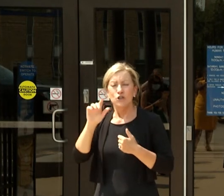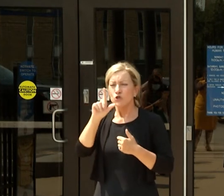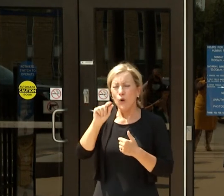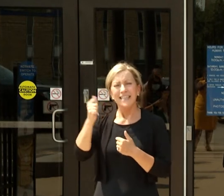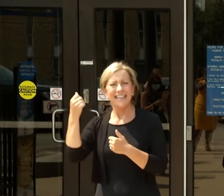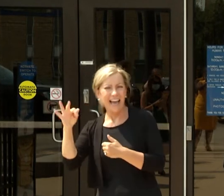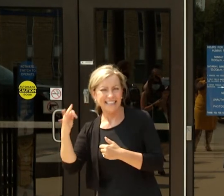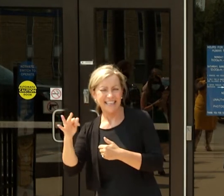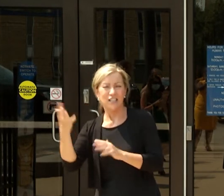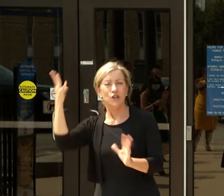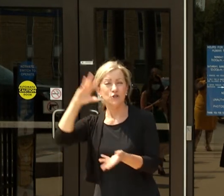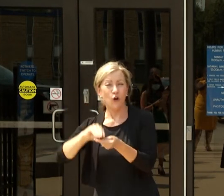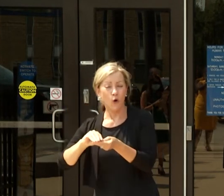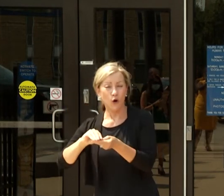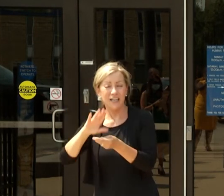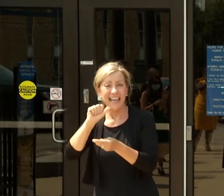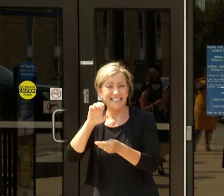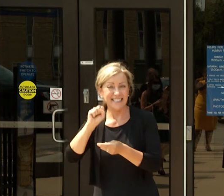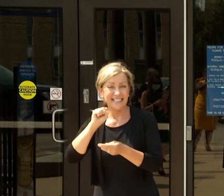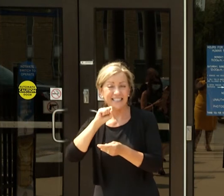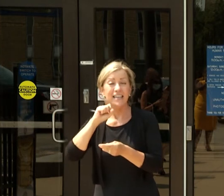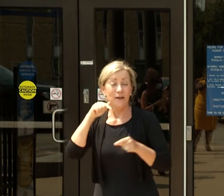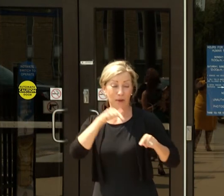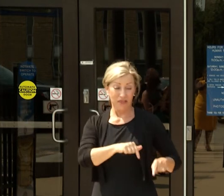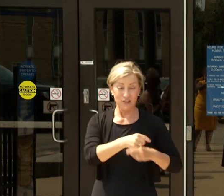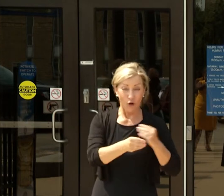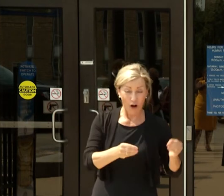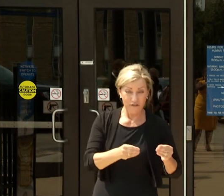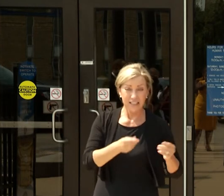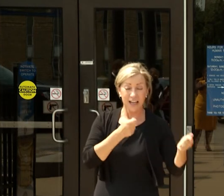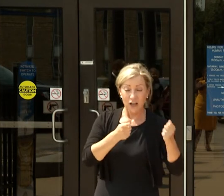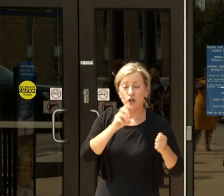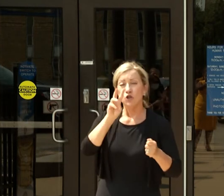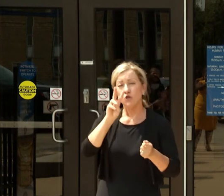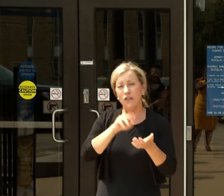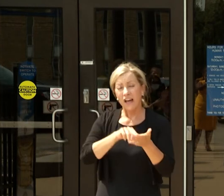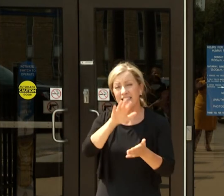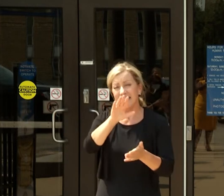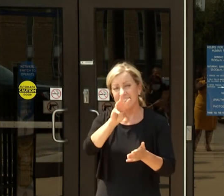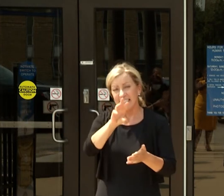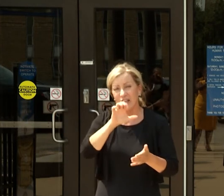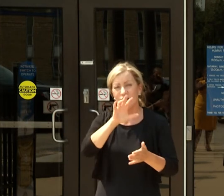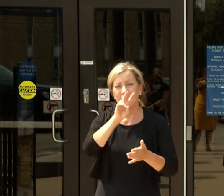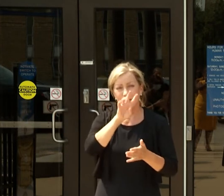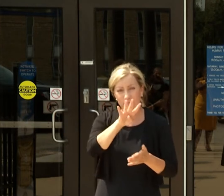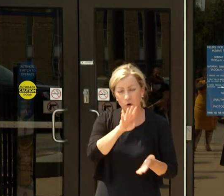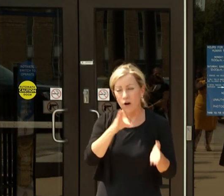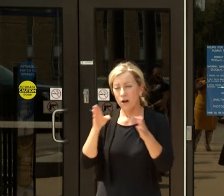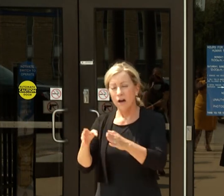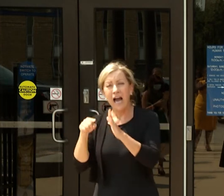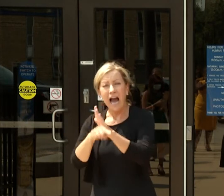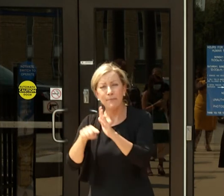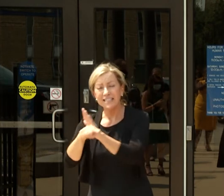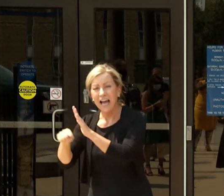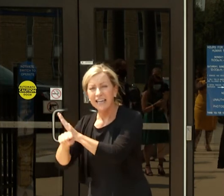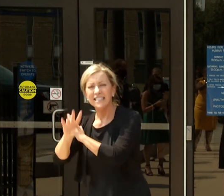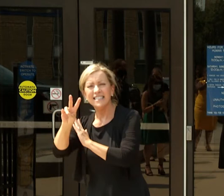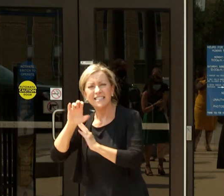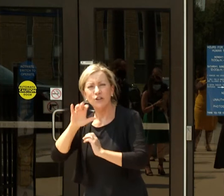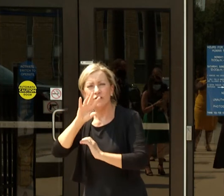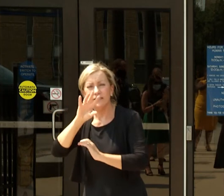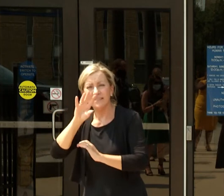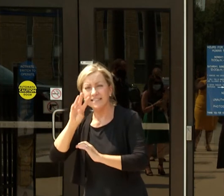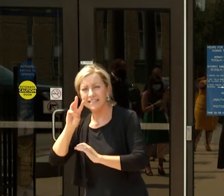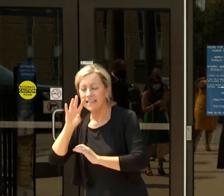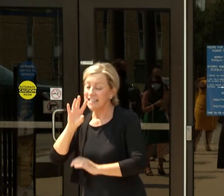with by this office were 6,274, the homicides were 675, the opioid overdoses